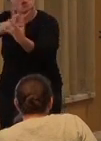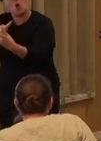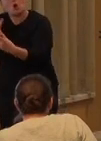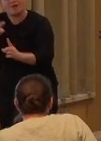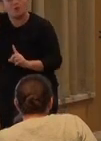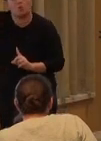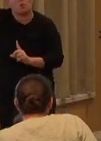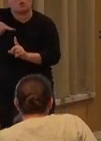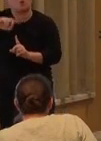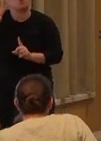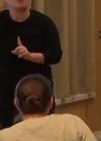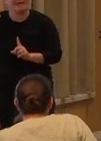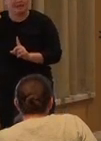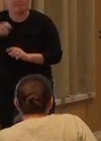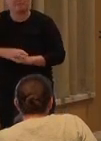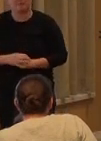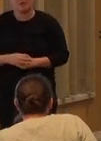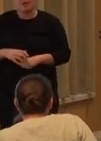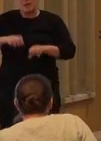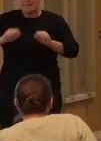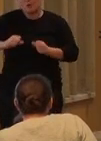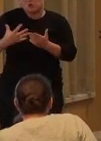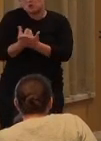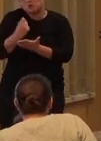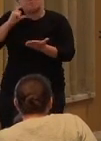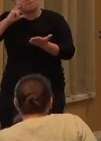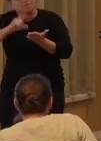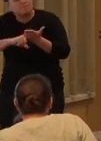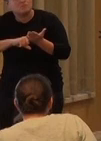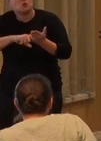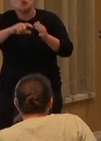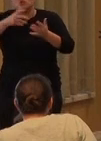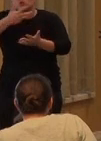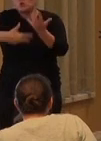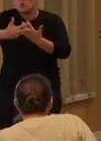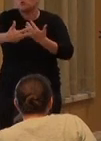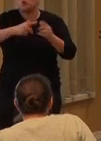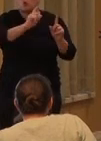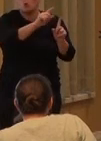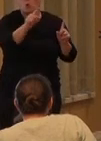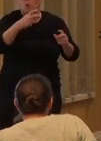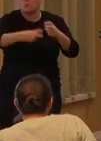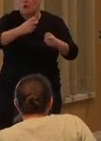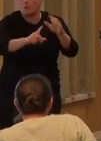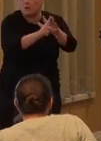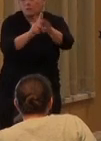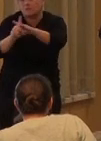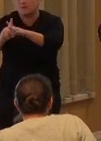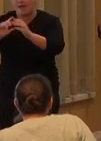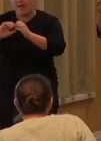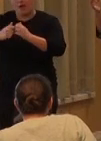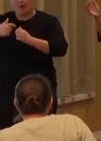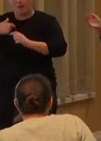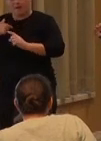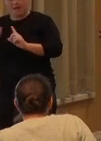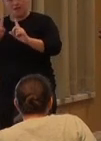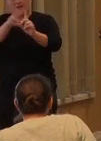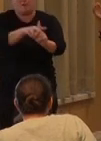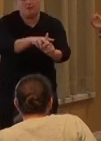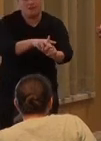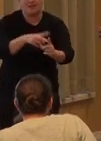Such an identity enables citizens to better detect social problems and to recognize their mutual stake in them, rather than just